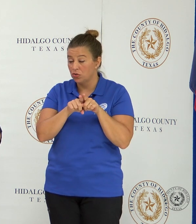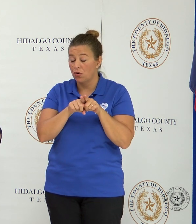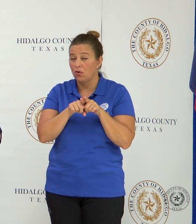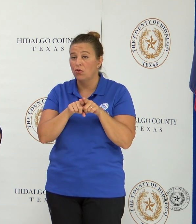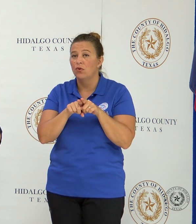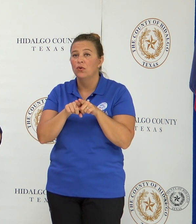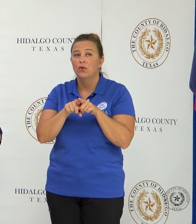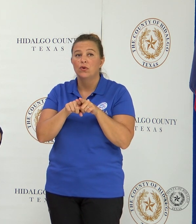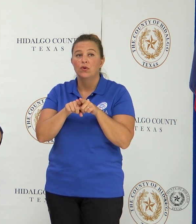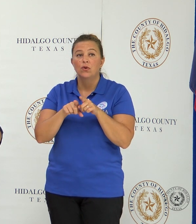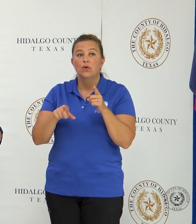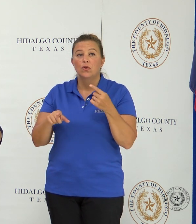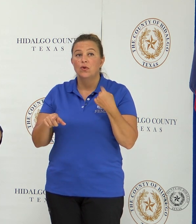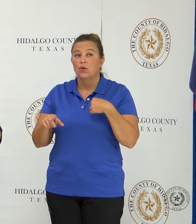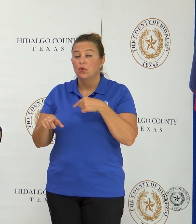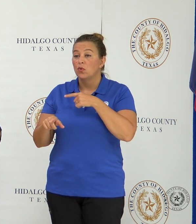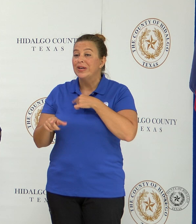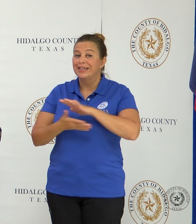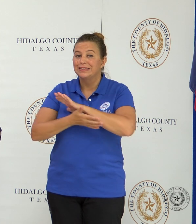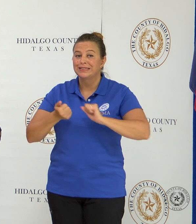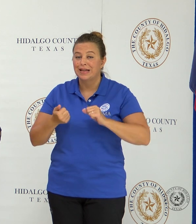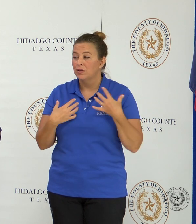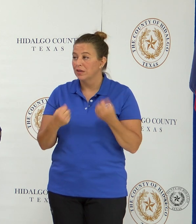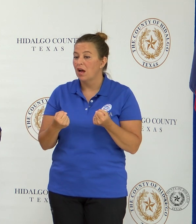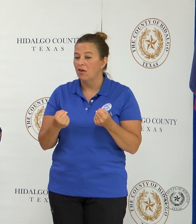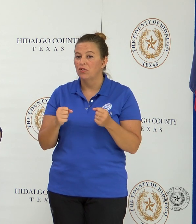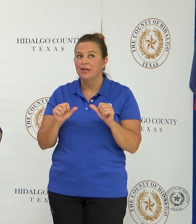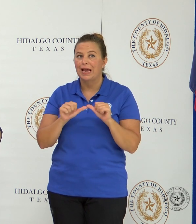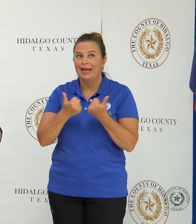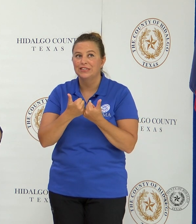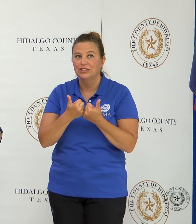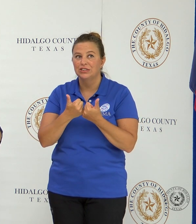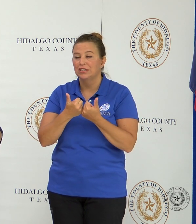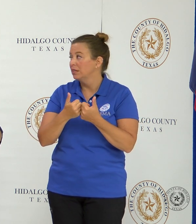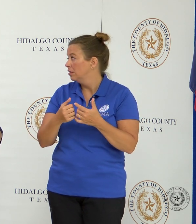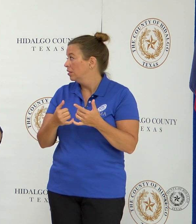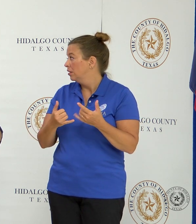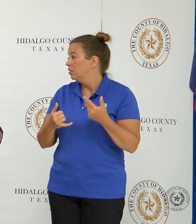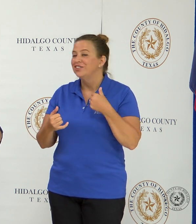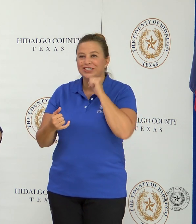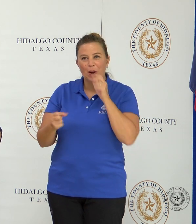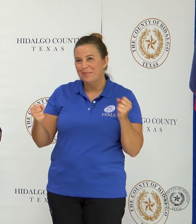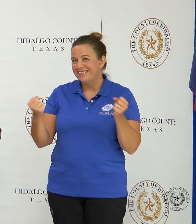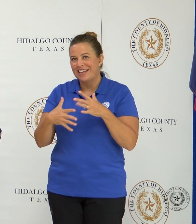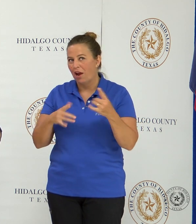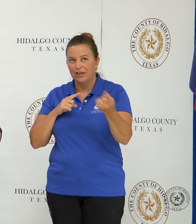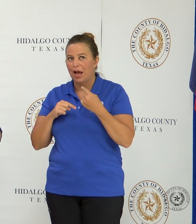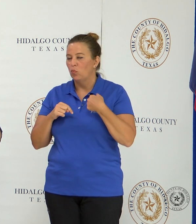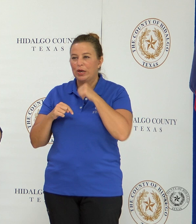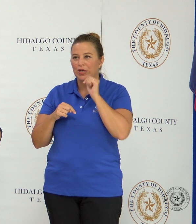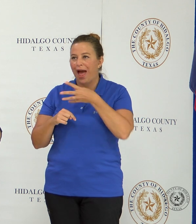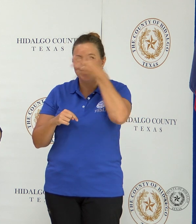Also, we are a disaster recovery agency. We are not immigration. Don't be afraid to come to us